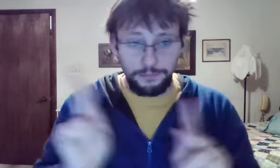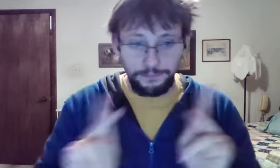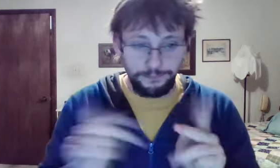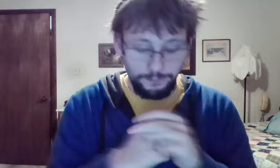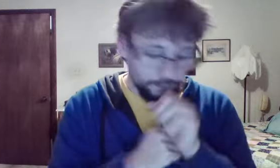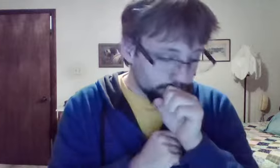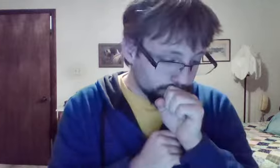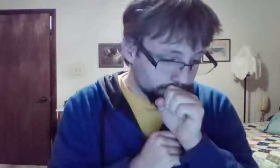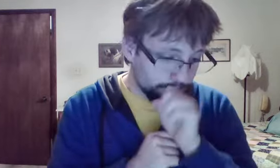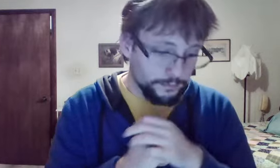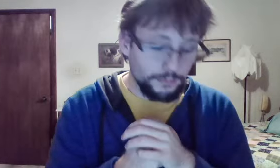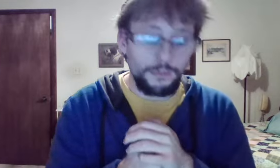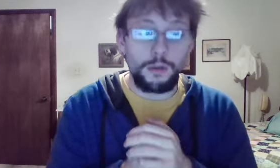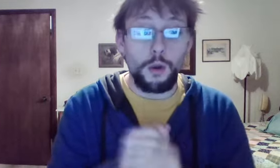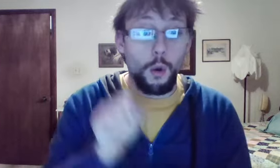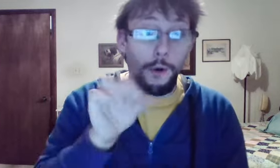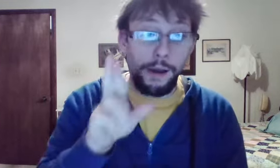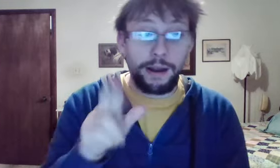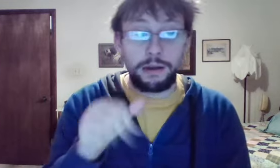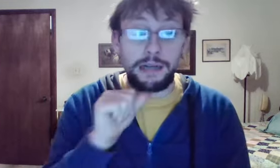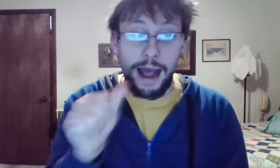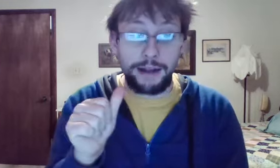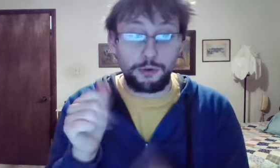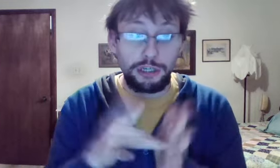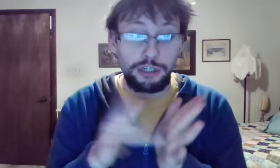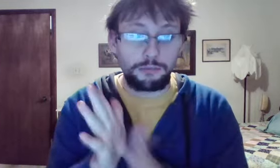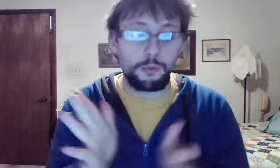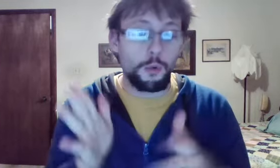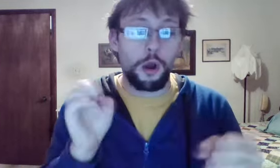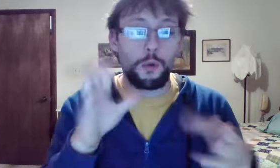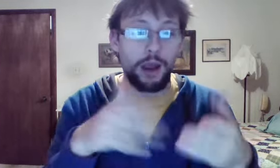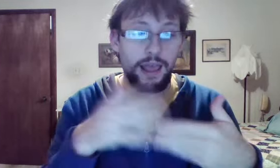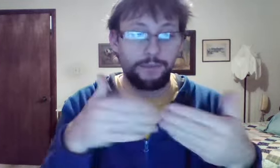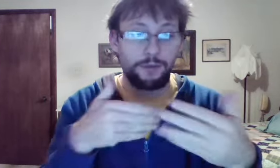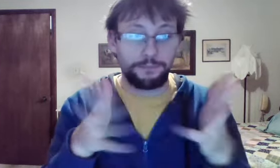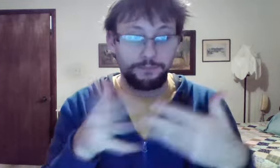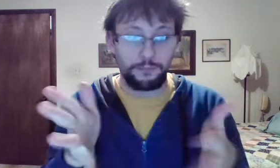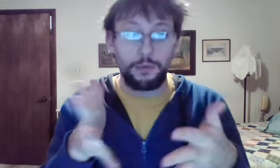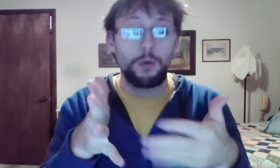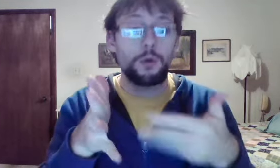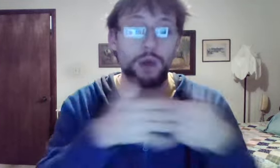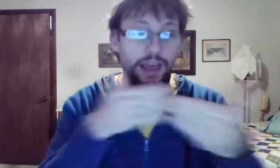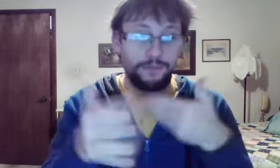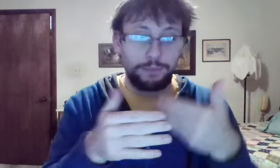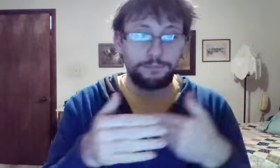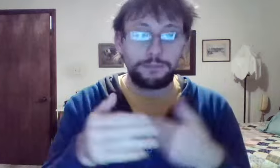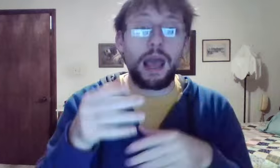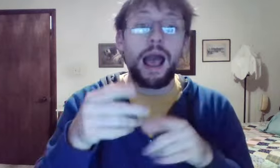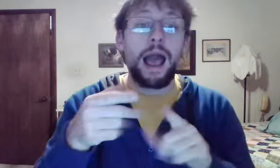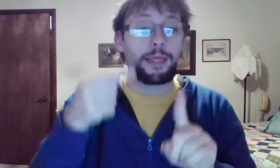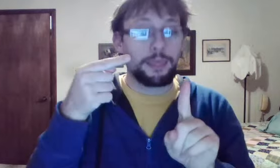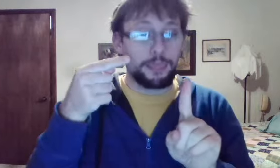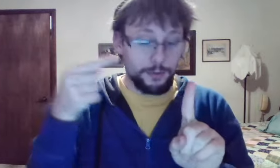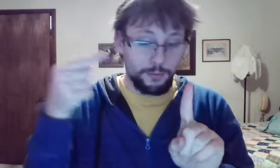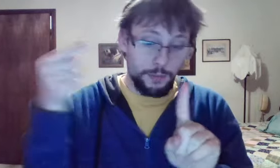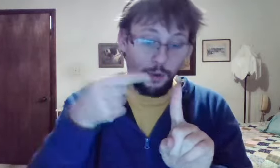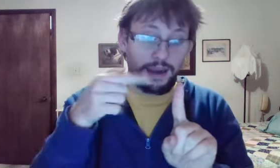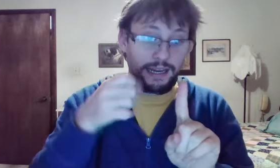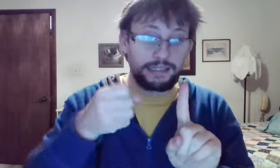or not Christian or whatever. Whatever. The point is